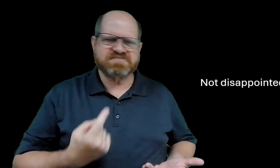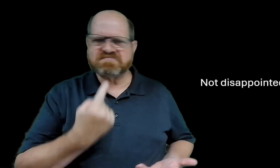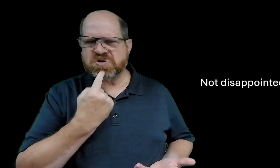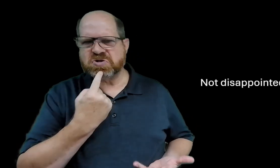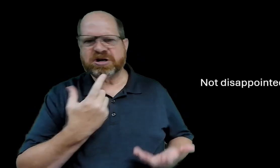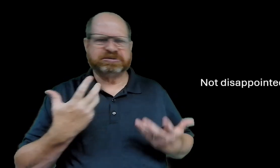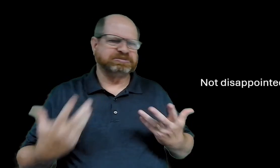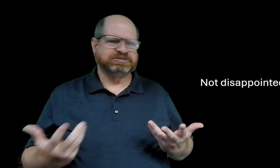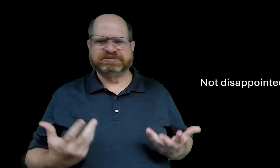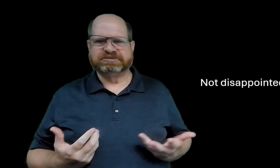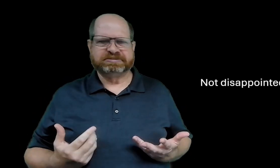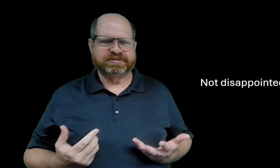not disappointed